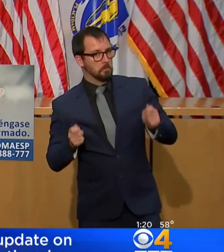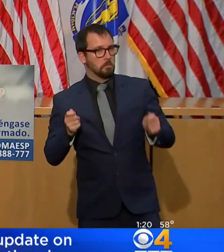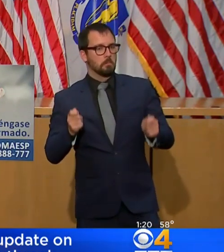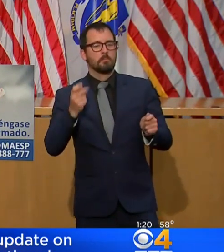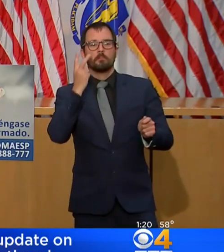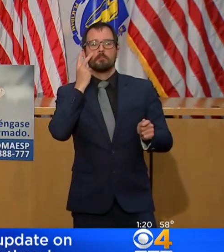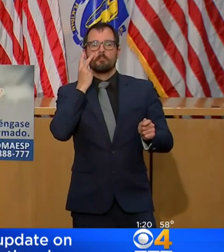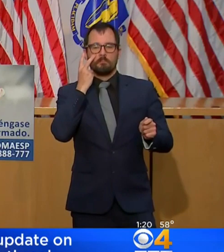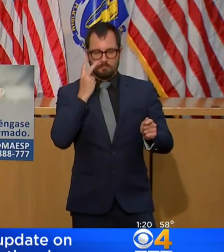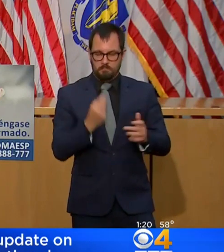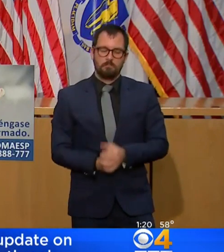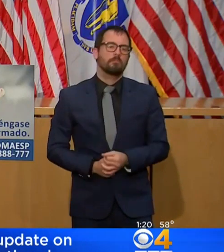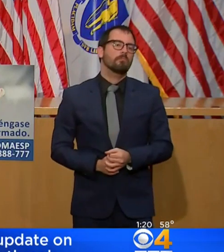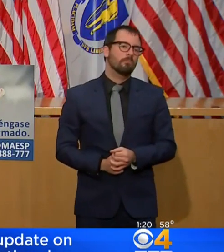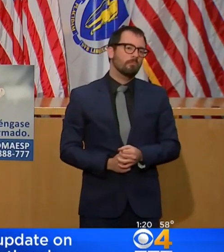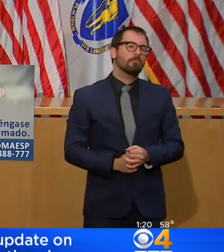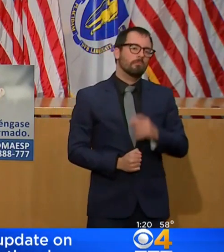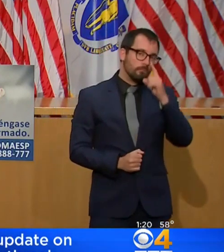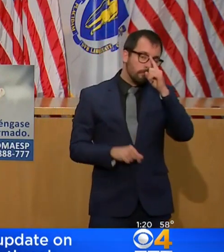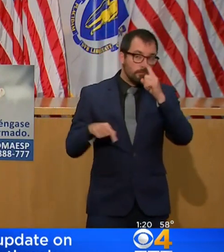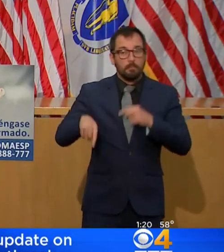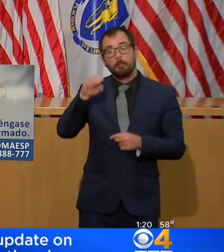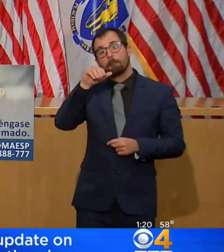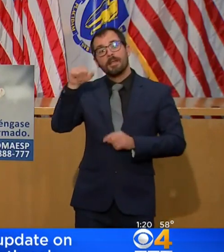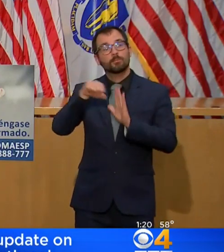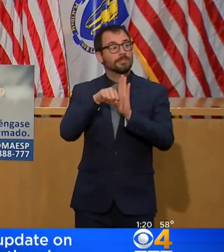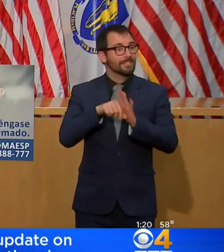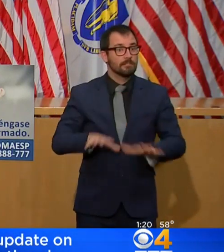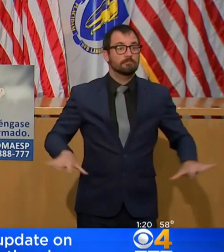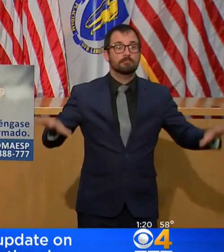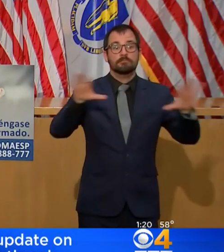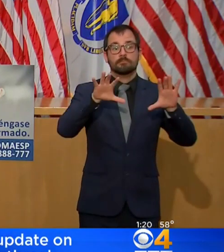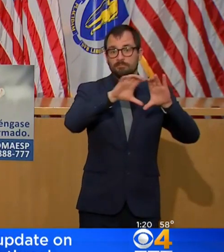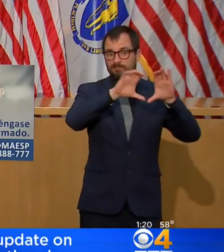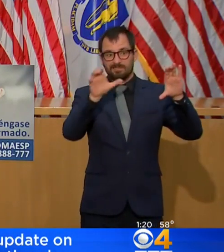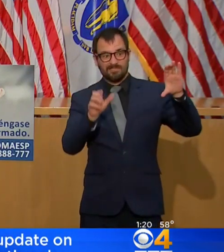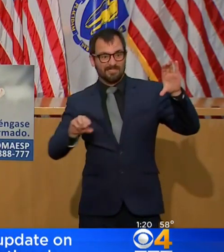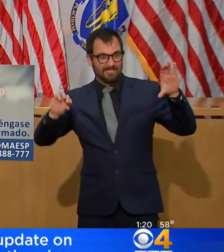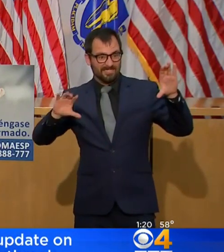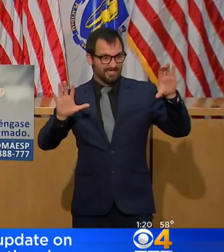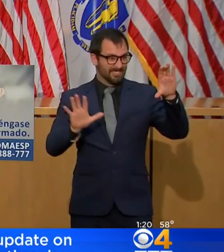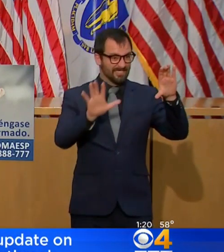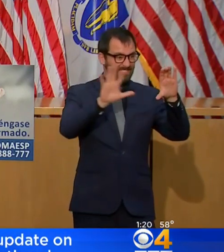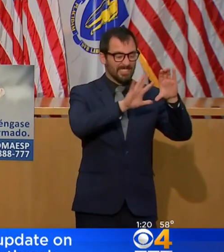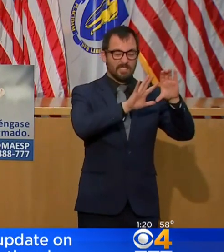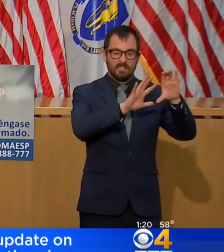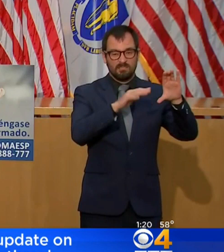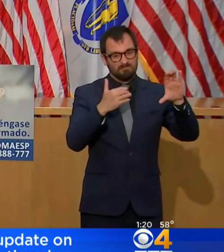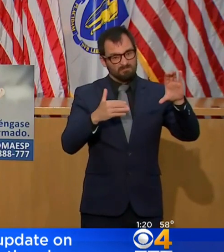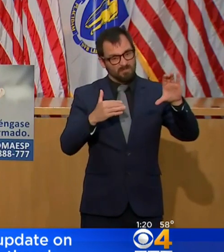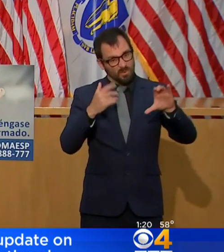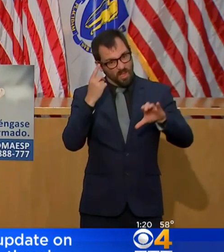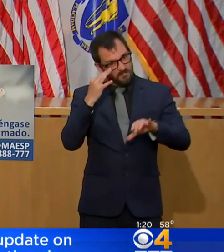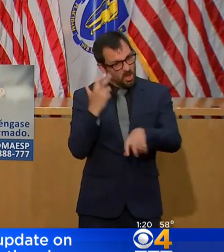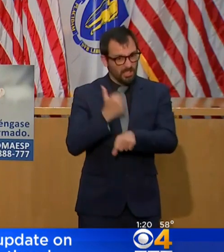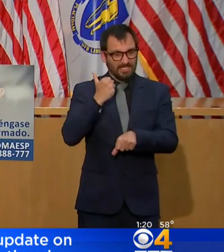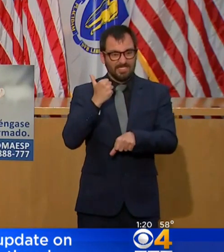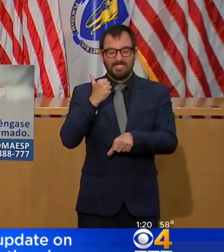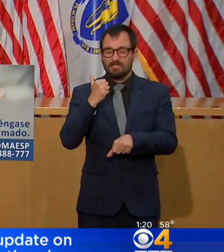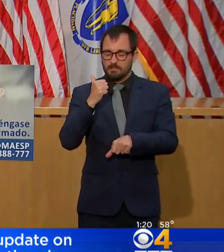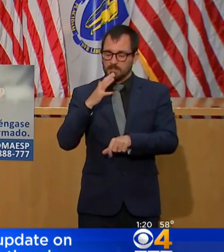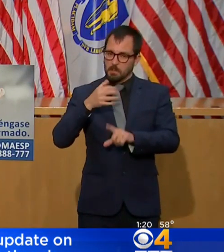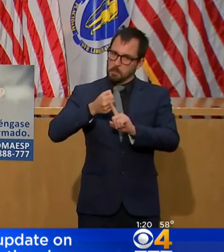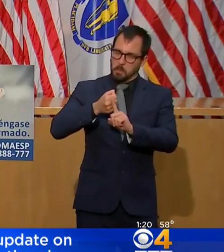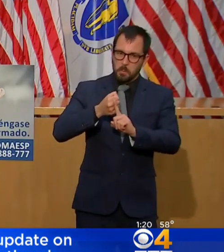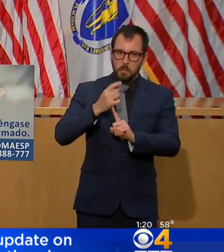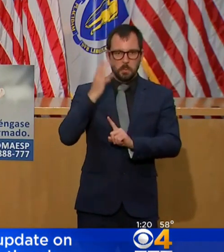remains, I think, as everybody knows, one of the hardest hit states by the COVID-19 pandemic in the country. We still have work to do to contain the